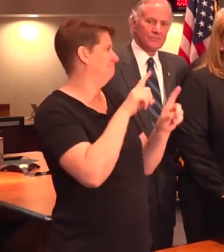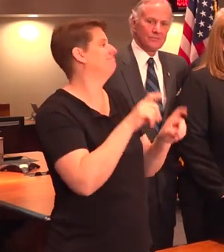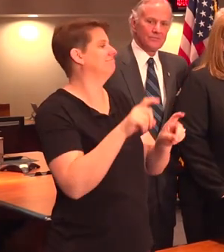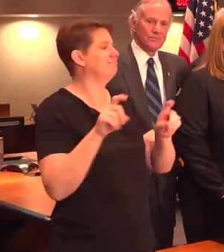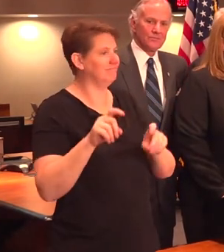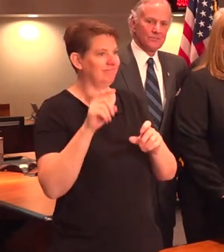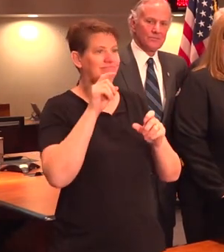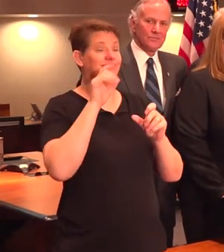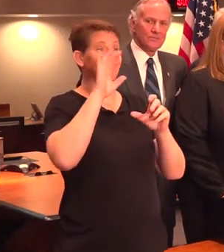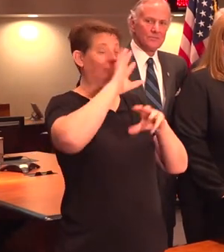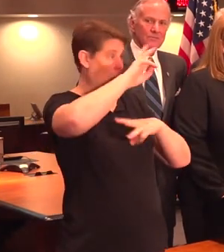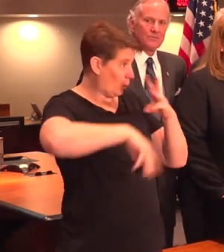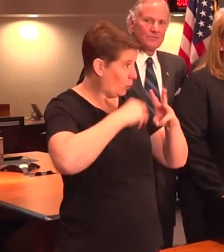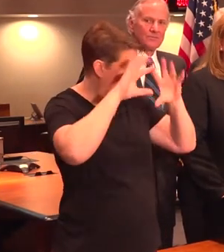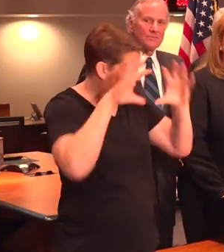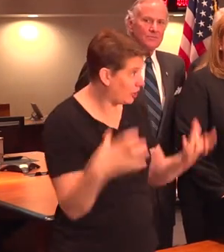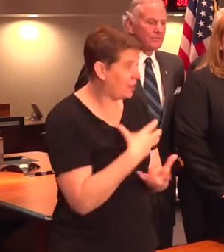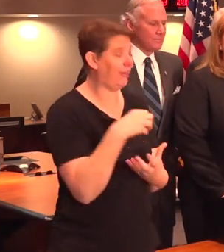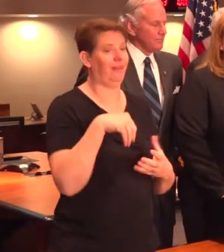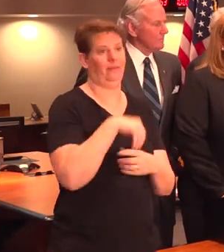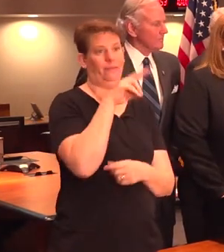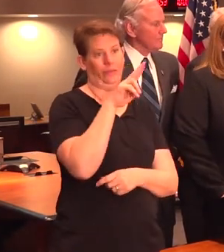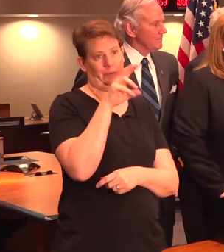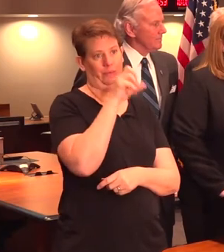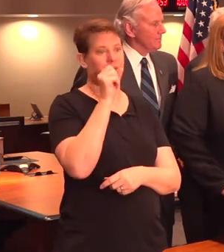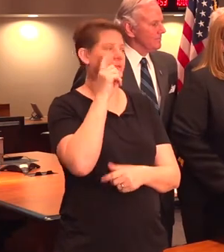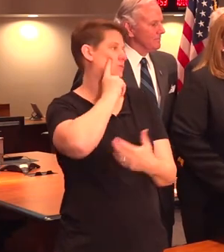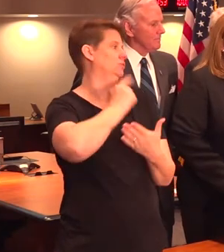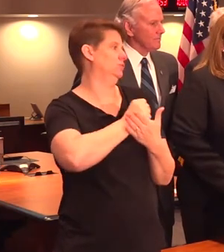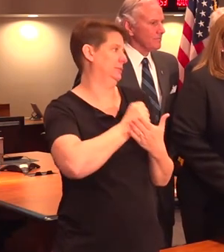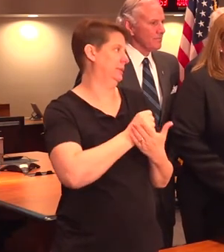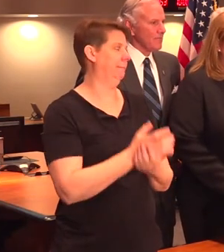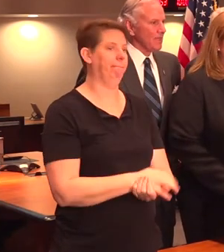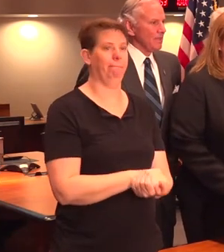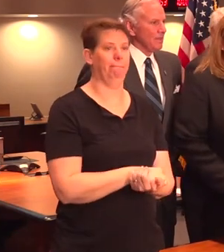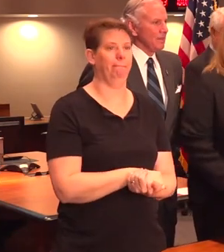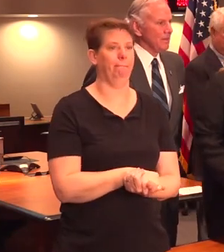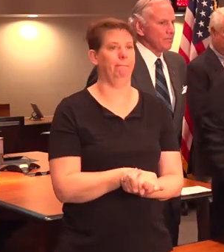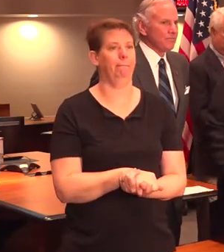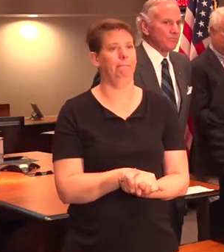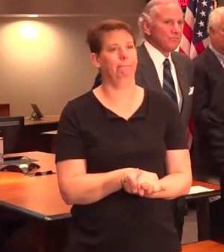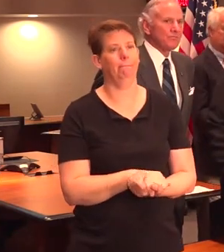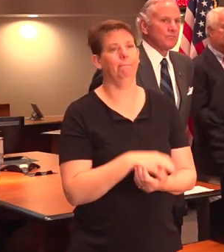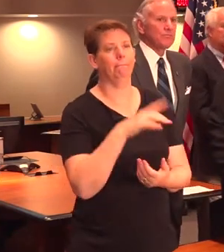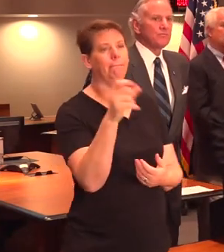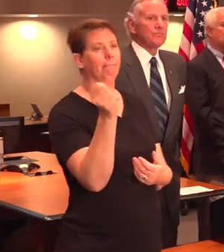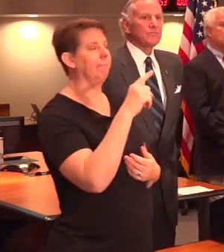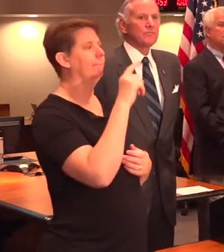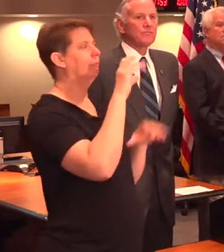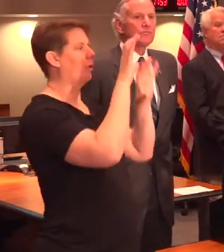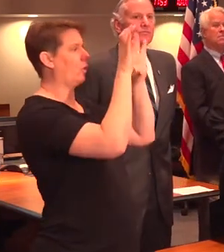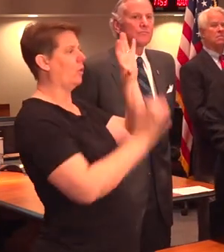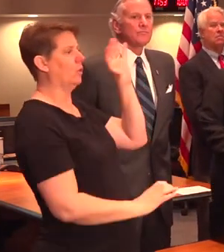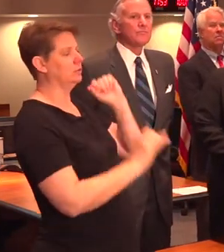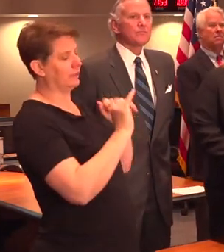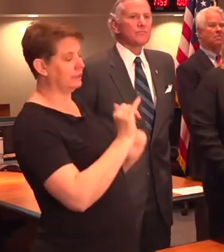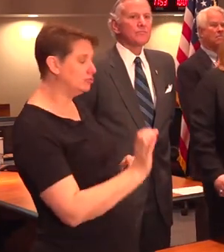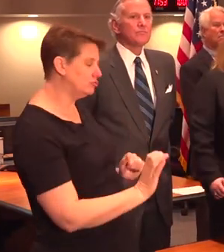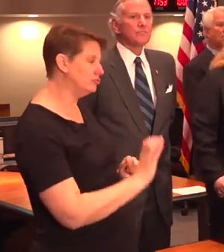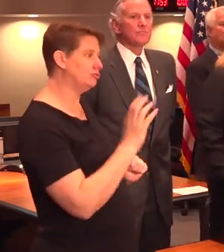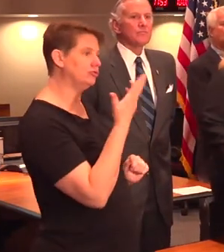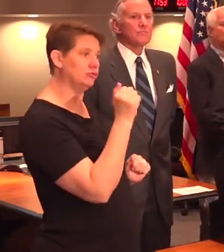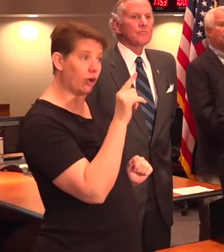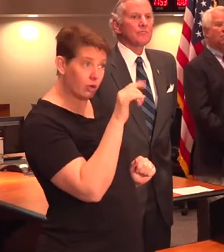both globally and within the United States for treatment against this. As far as our coastal areas like Charleston,